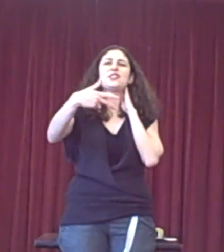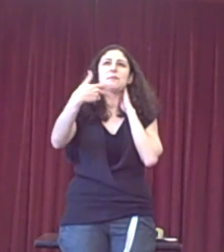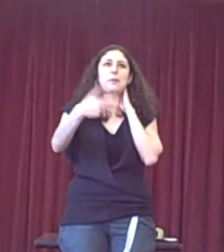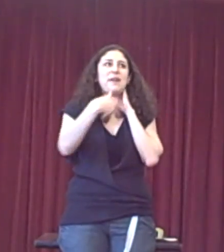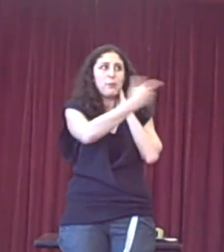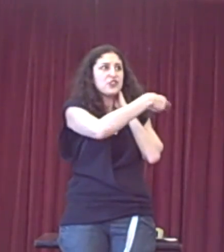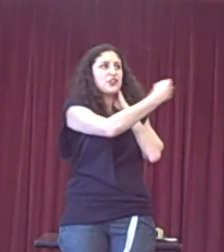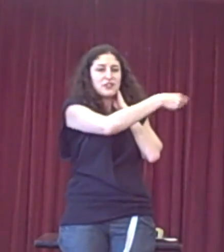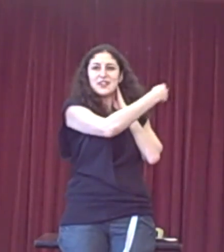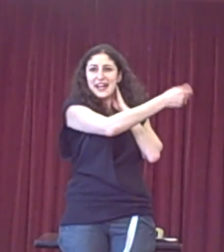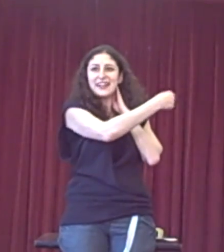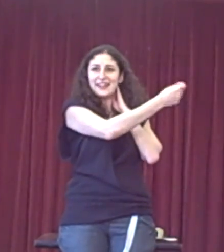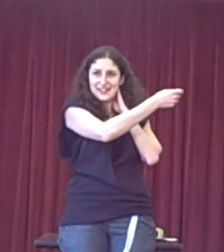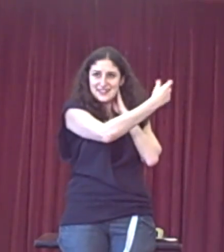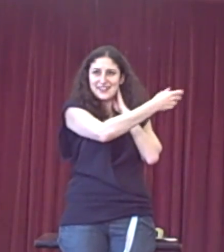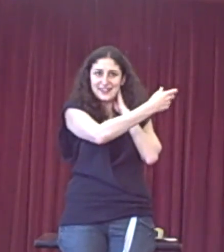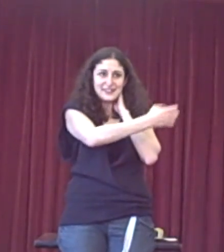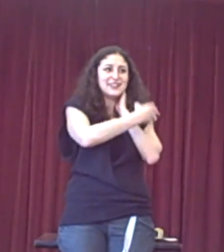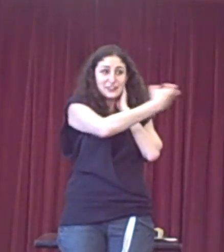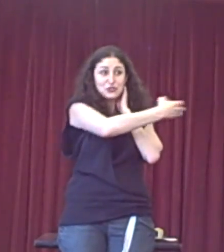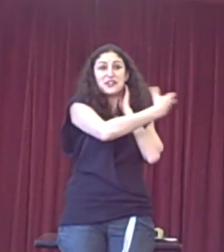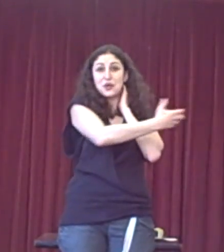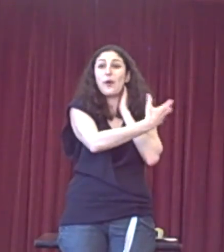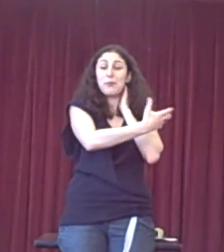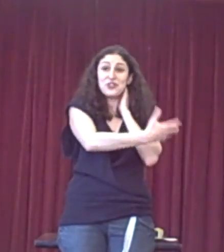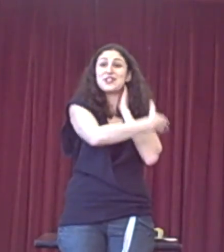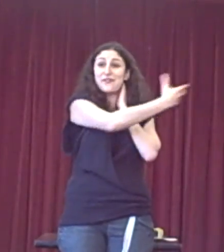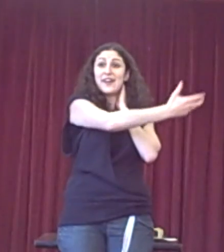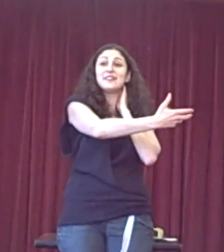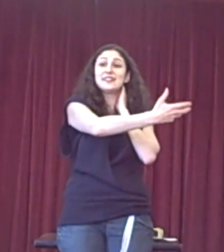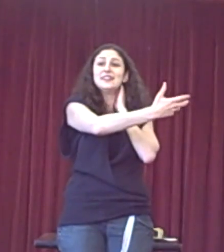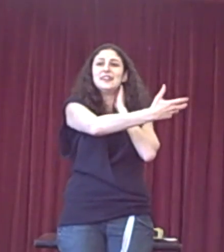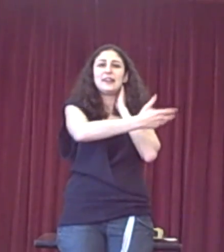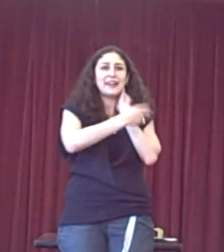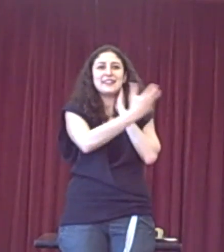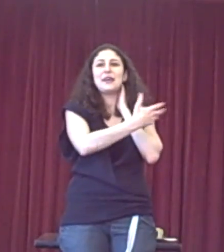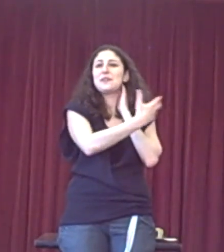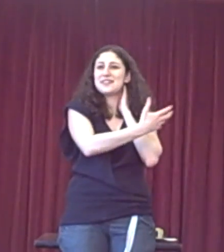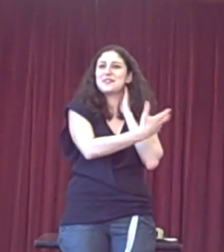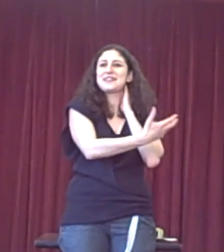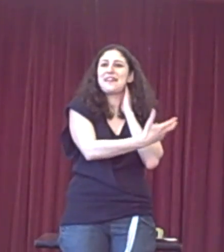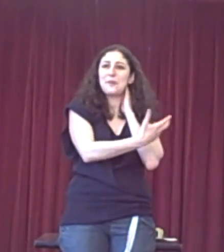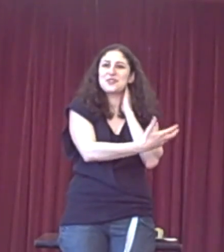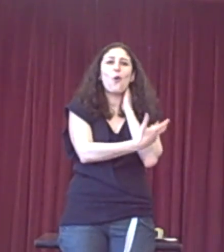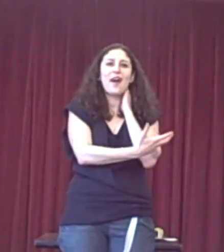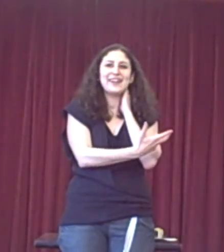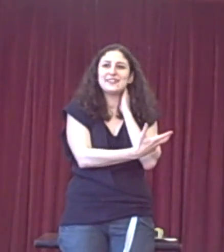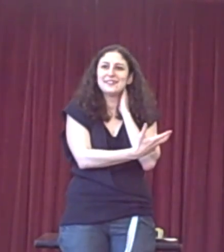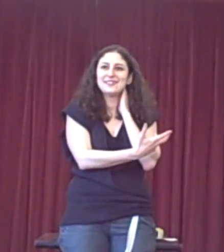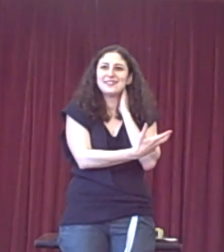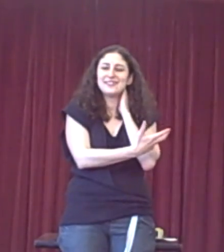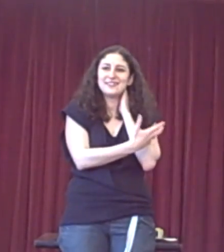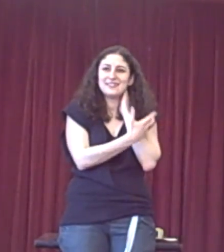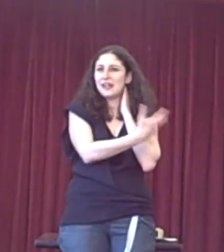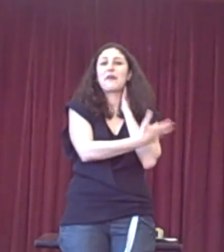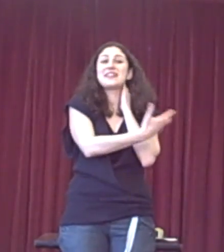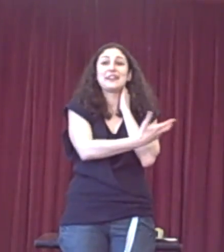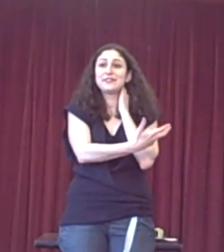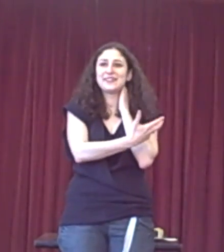that the bit in which you're attacking is the tragic way in which it's failed. Like, I'd still say that was quite aggressive, to